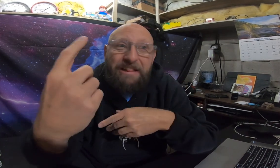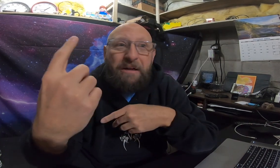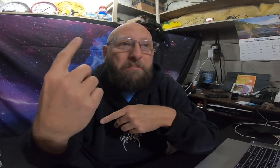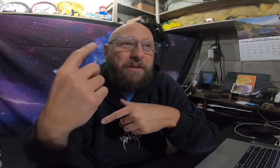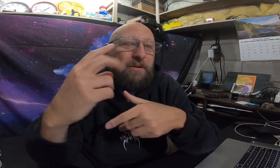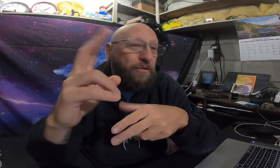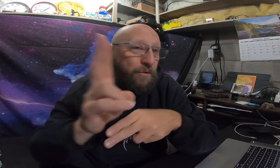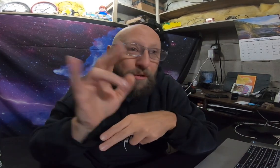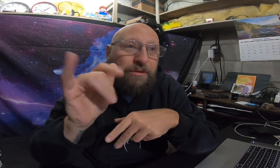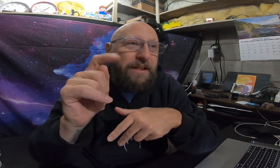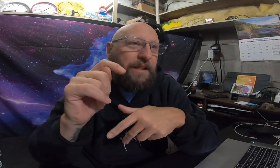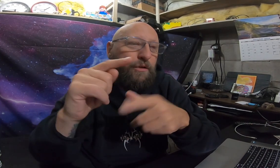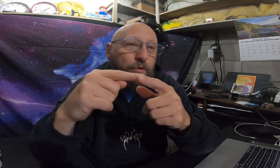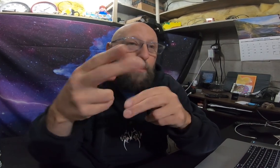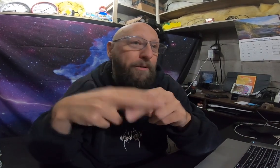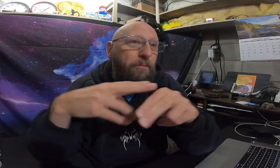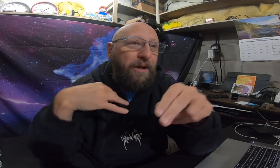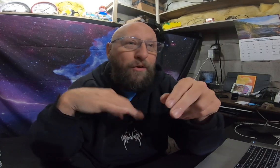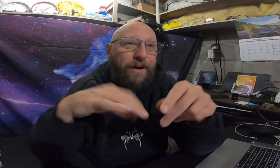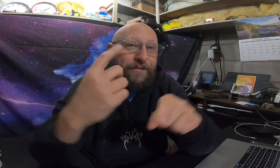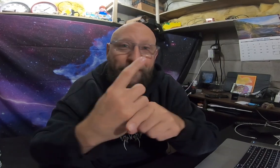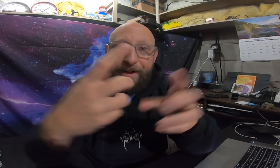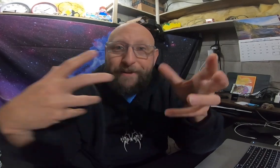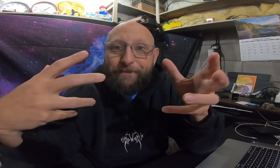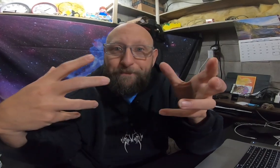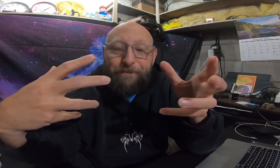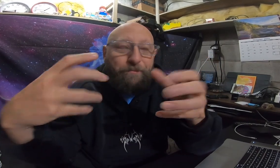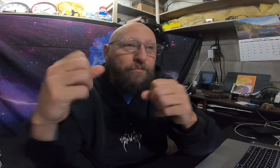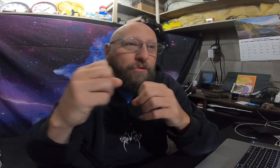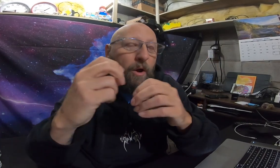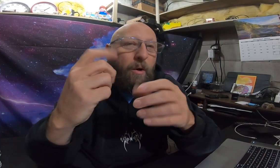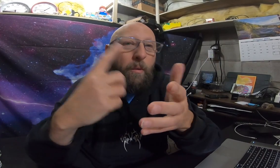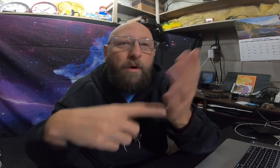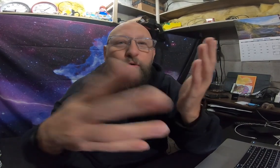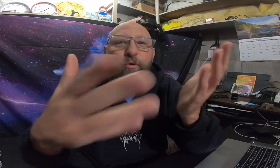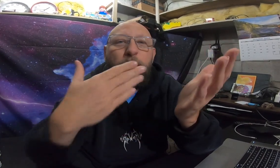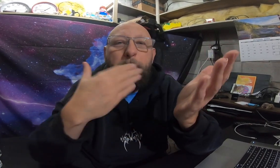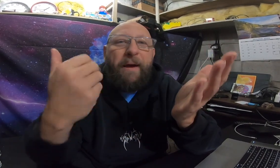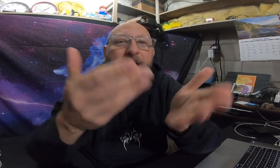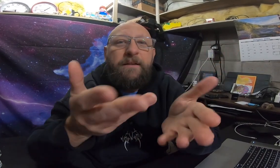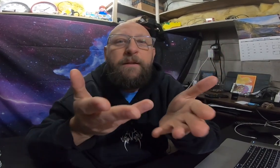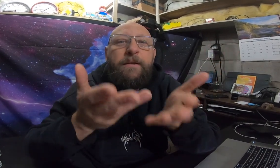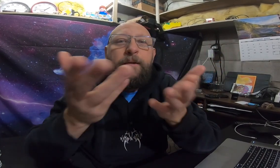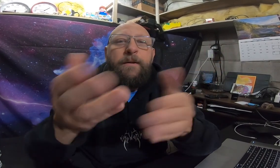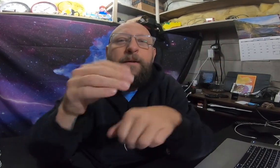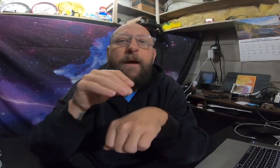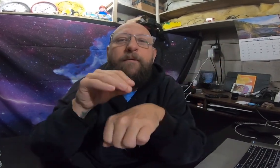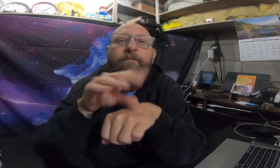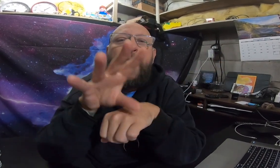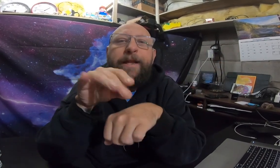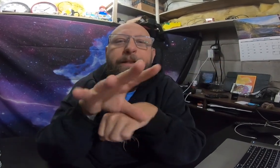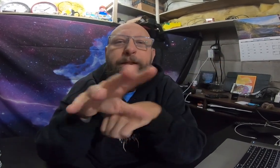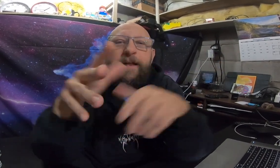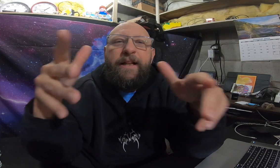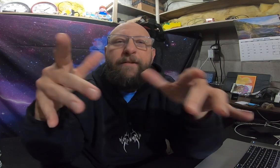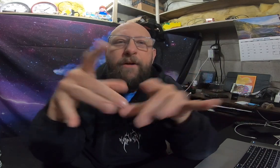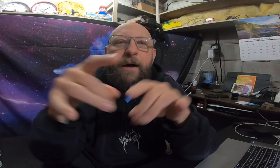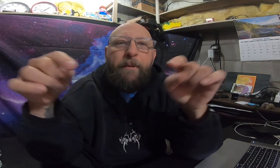something and use this to build my credit right so what's your best advice leave a comment